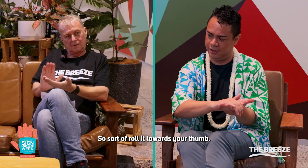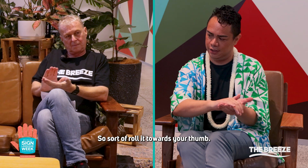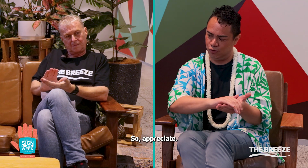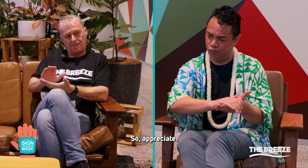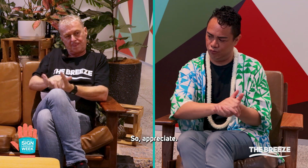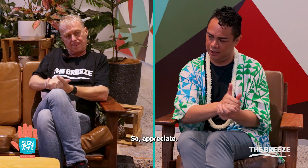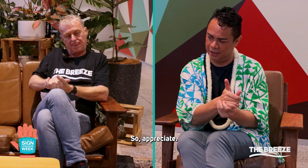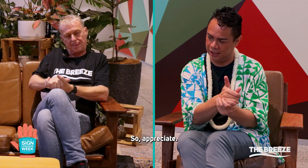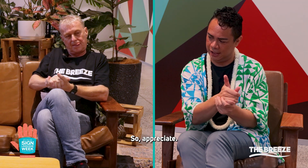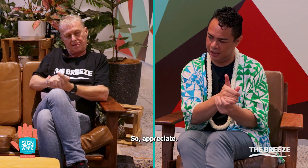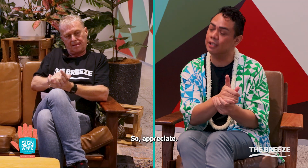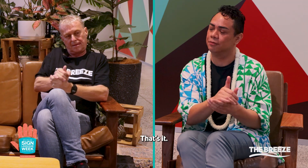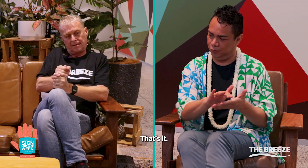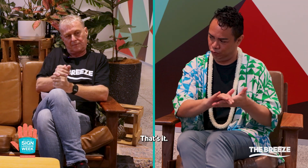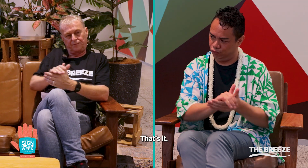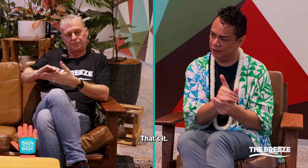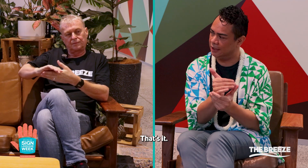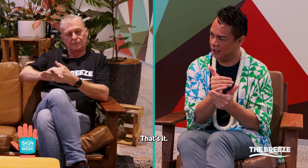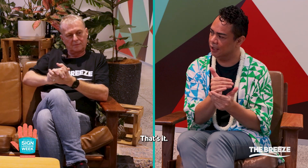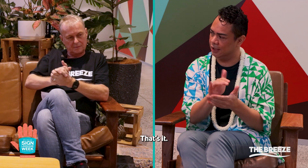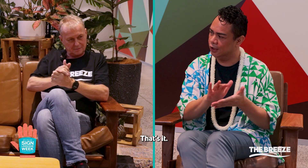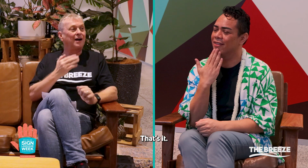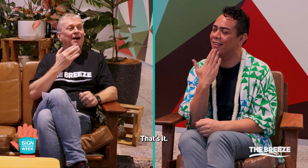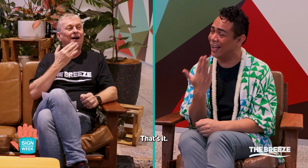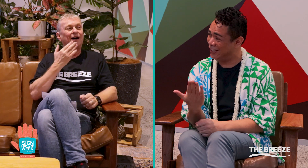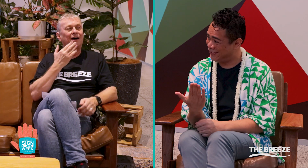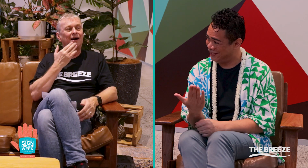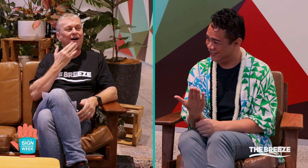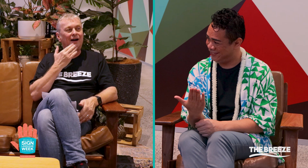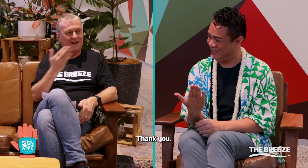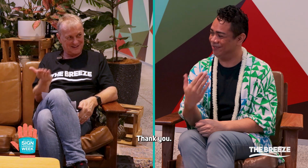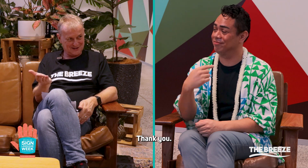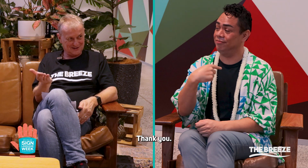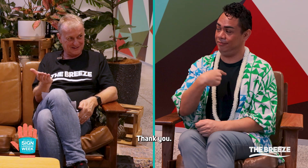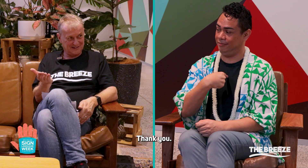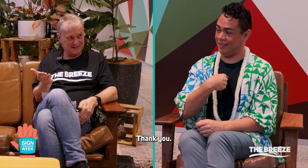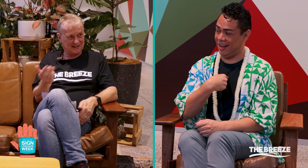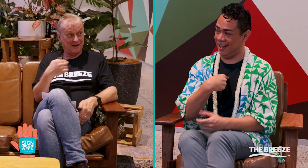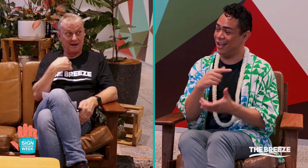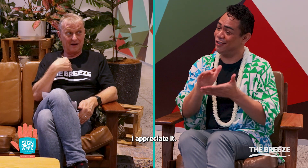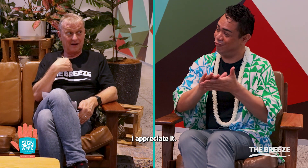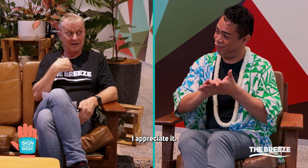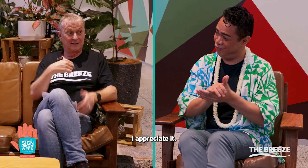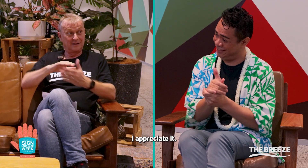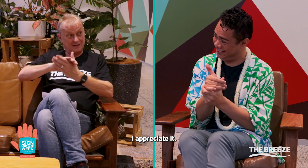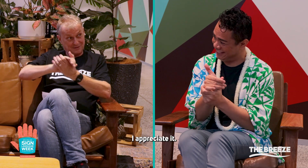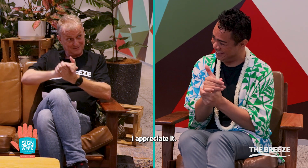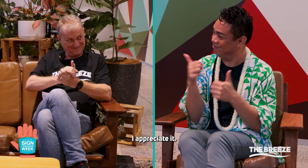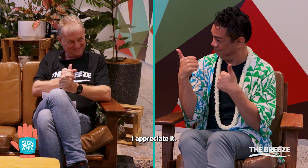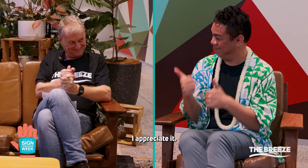thumb. appreciate. That's it. Thank you. I appreciate.